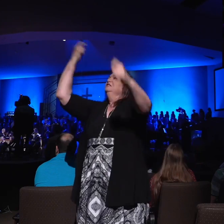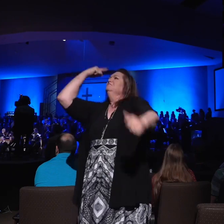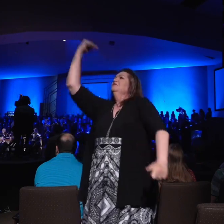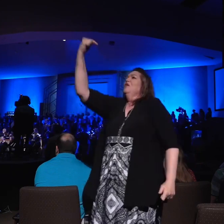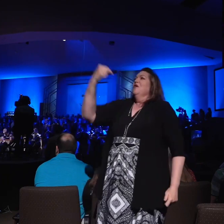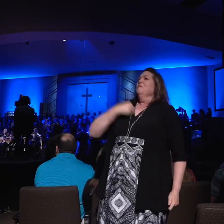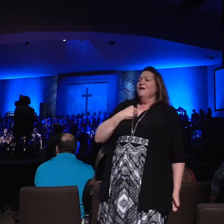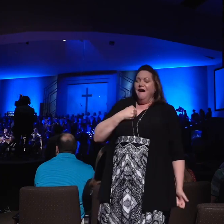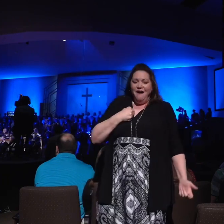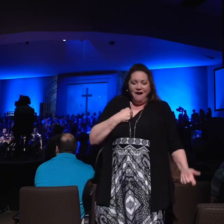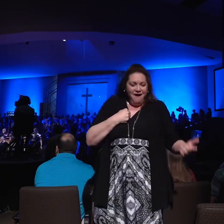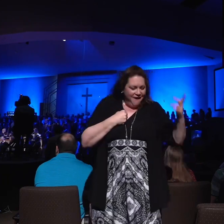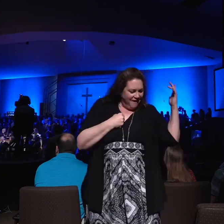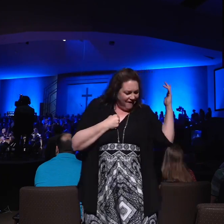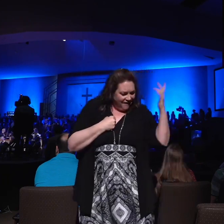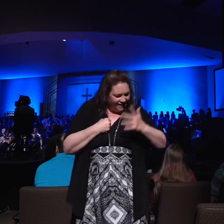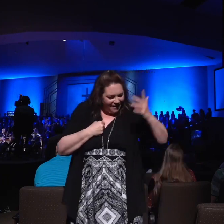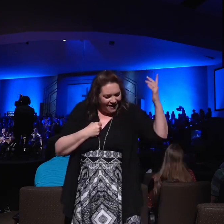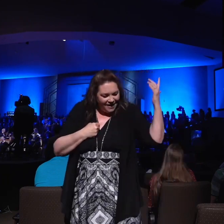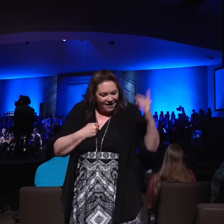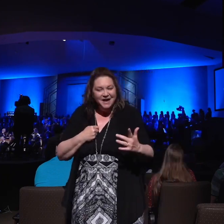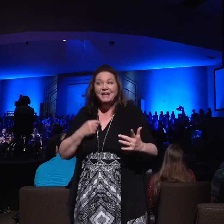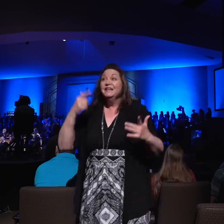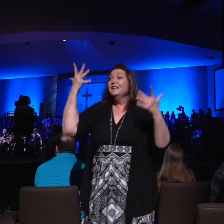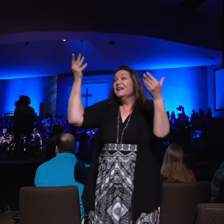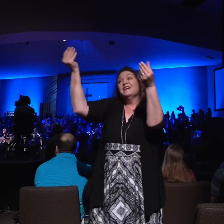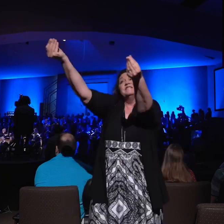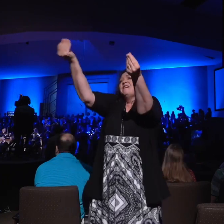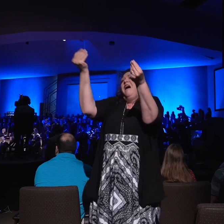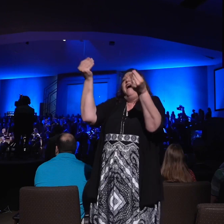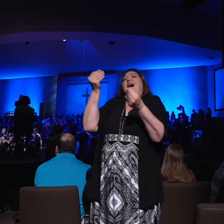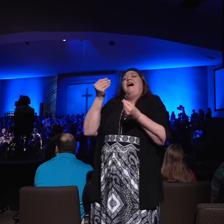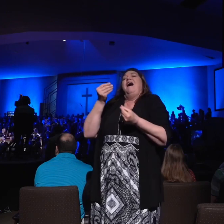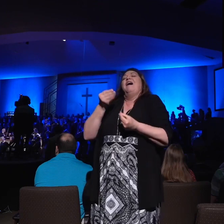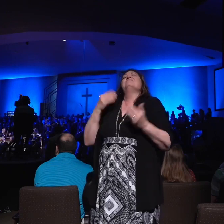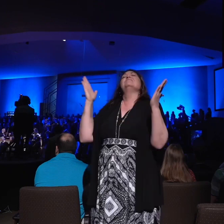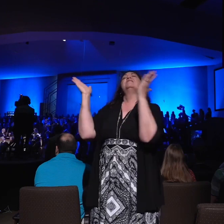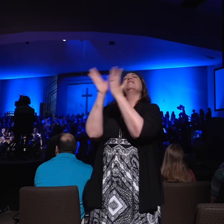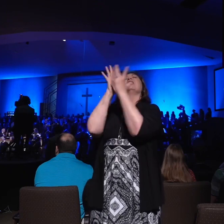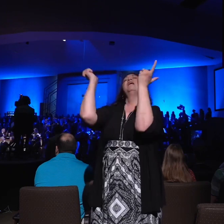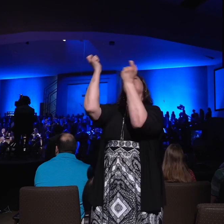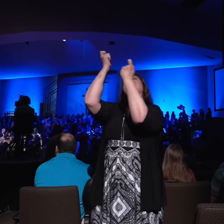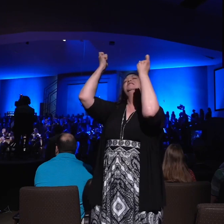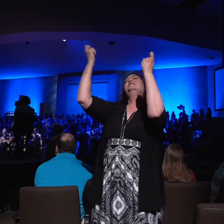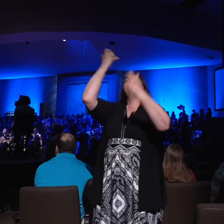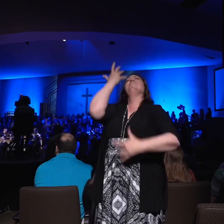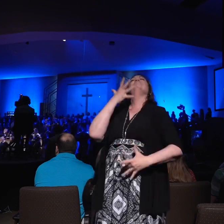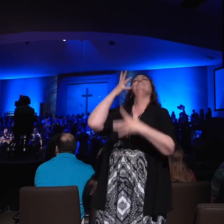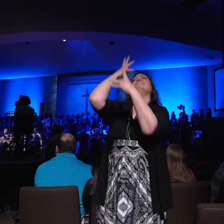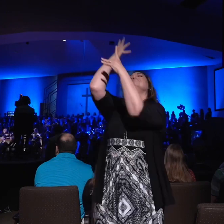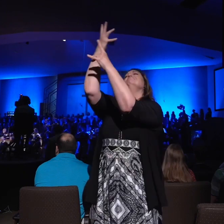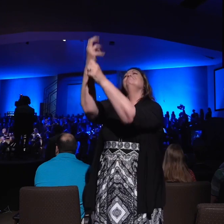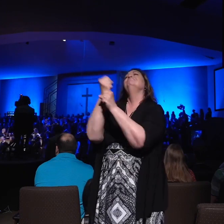And victory, victory was mine for the claiming